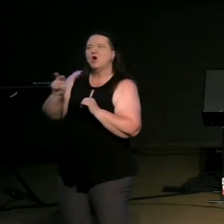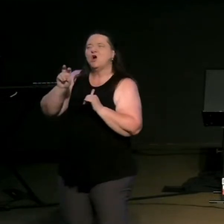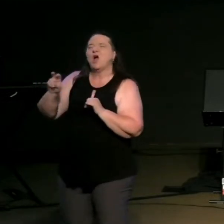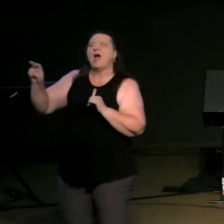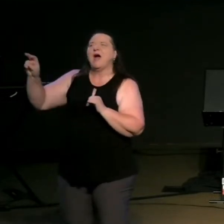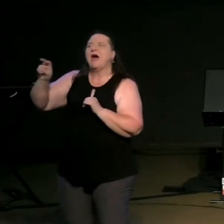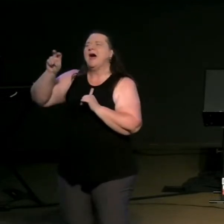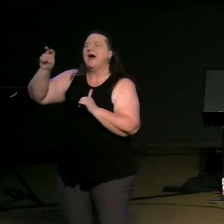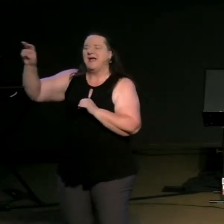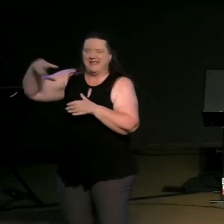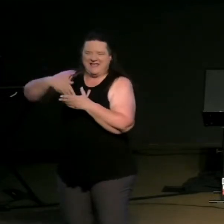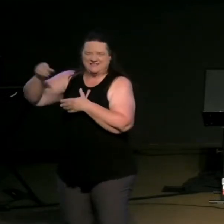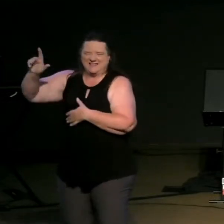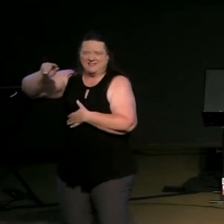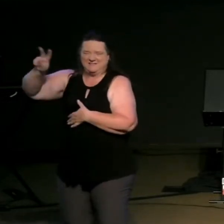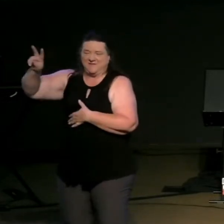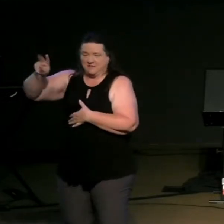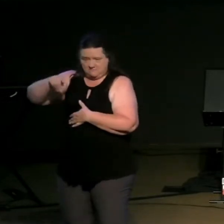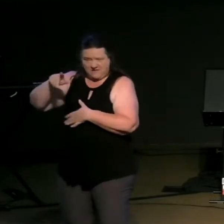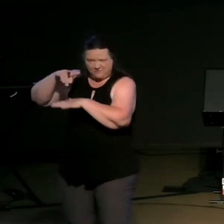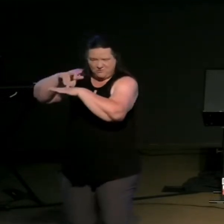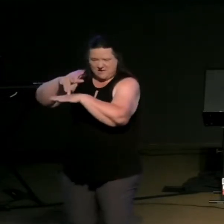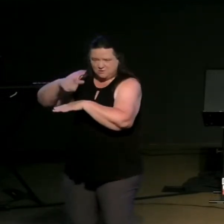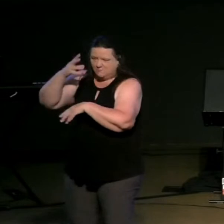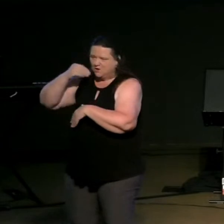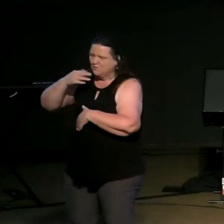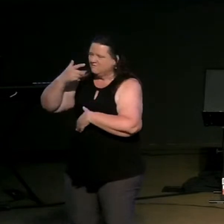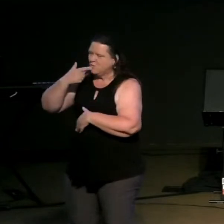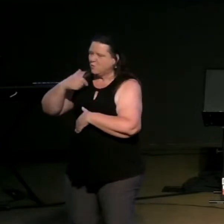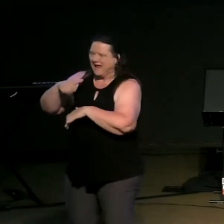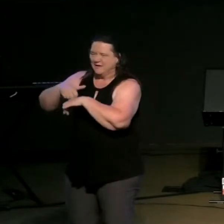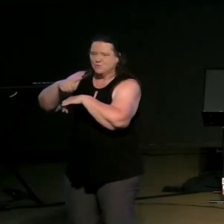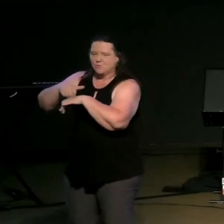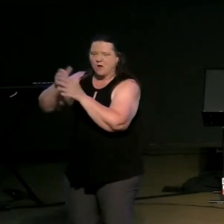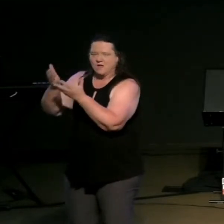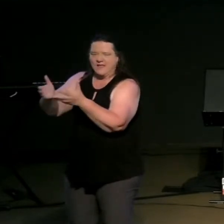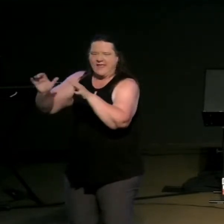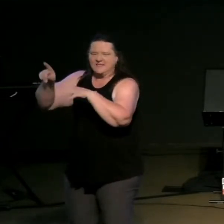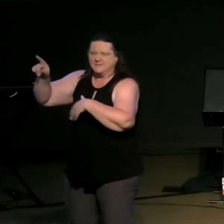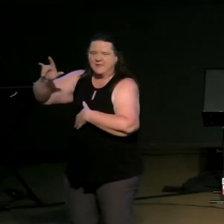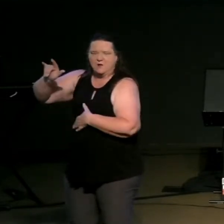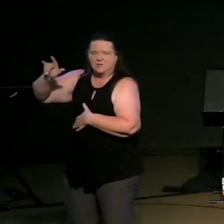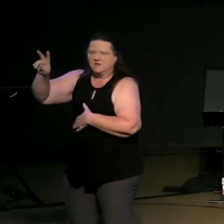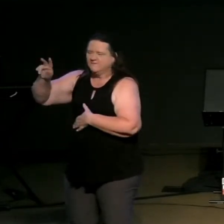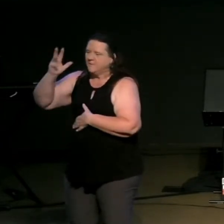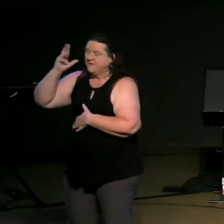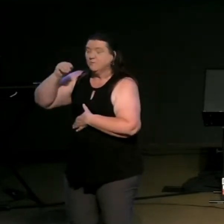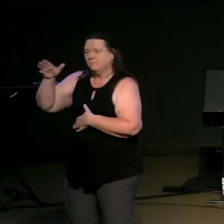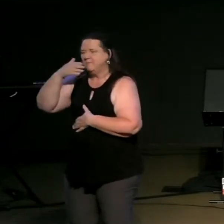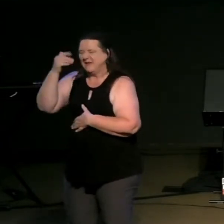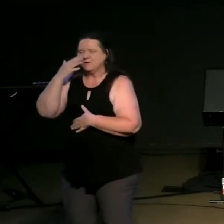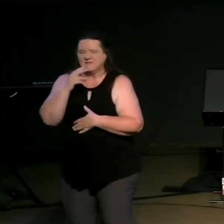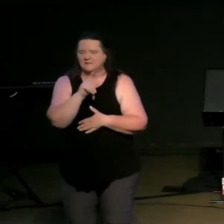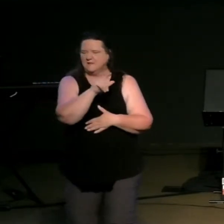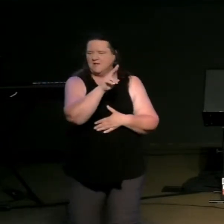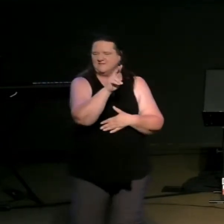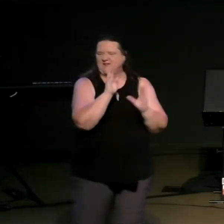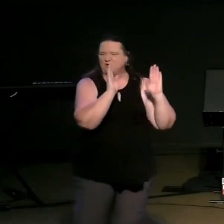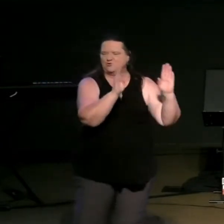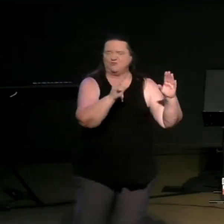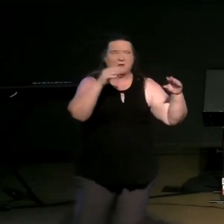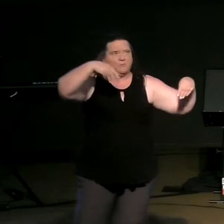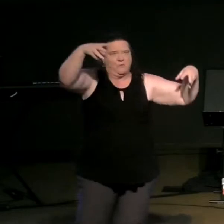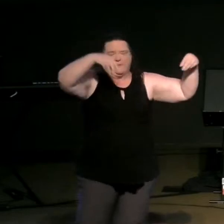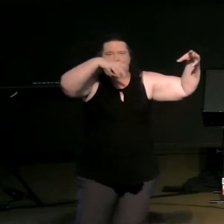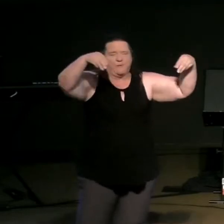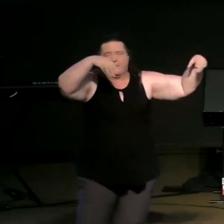canyons outside of las vegas i don't know if you've ever been there but it's beautiful i preferred that over the strip i don't know if you've